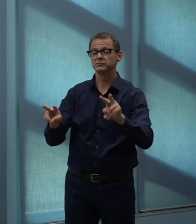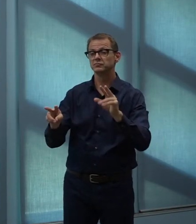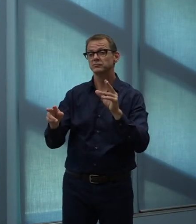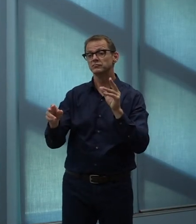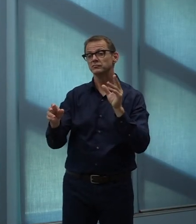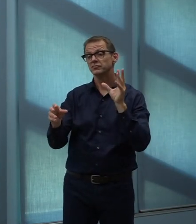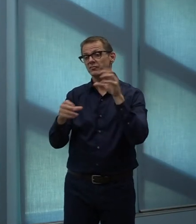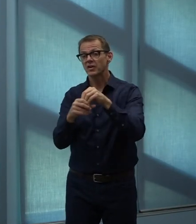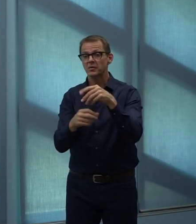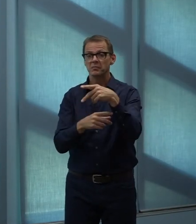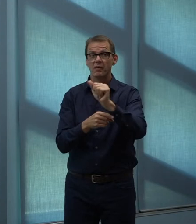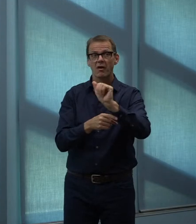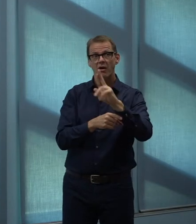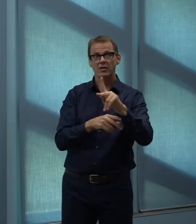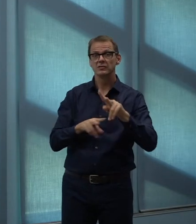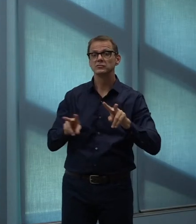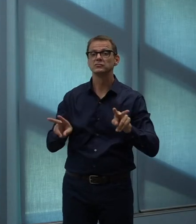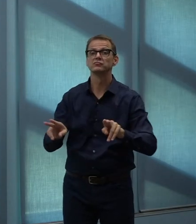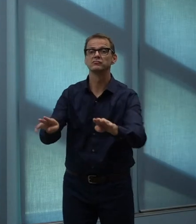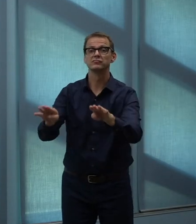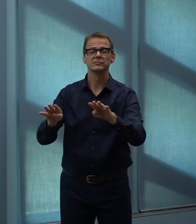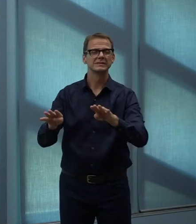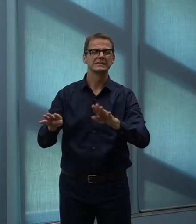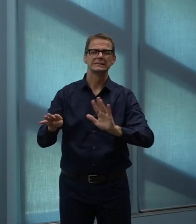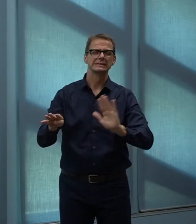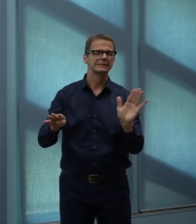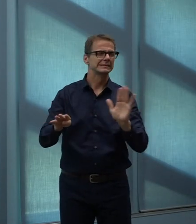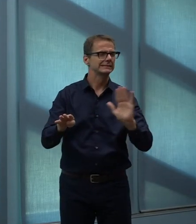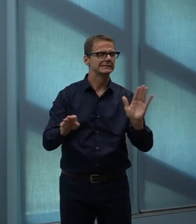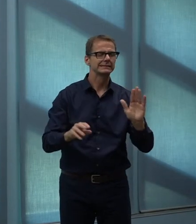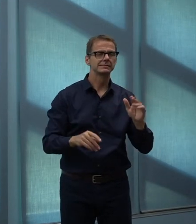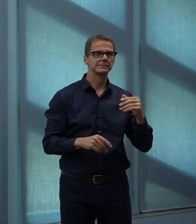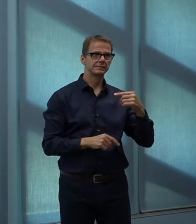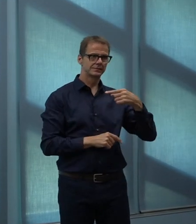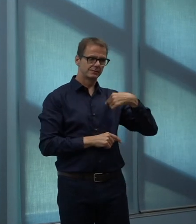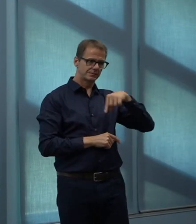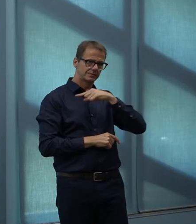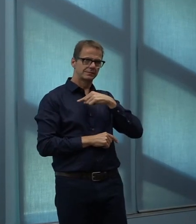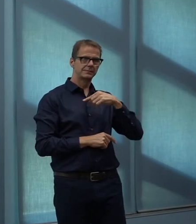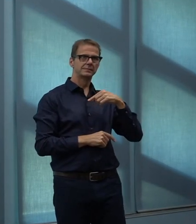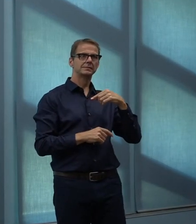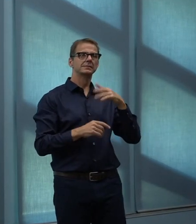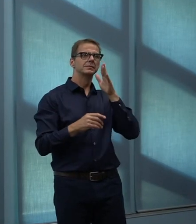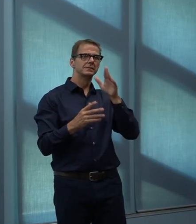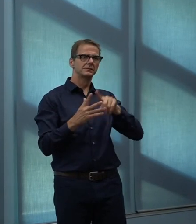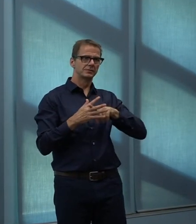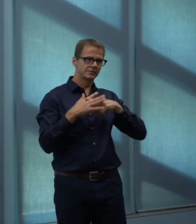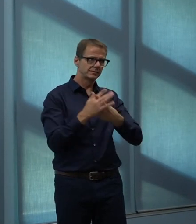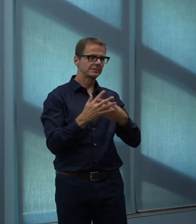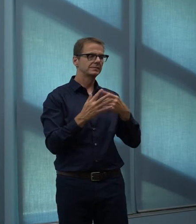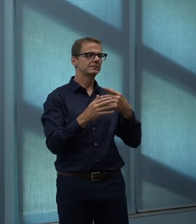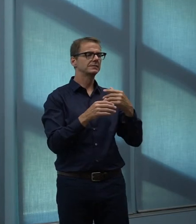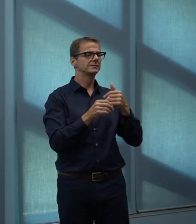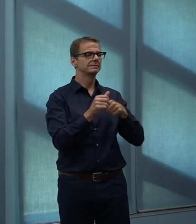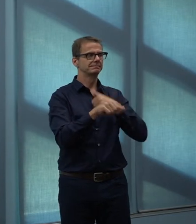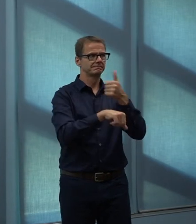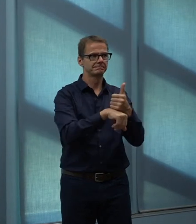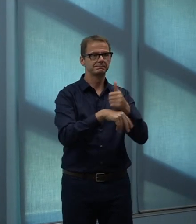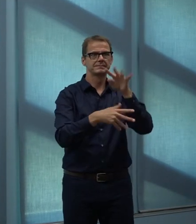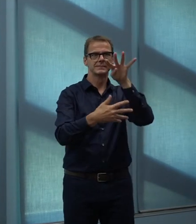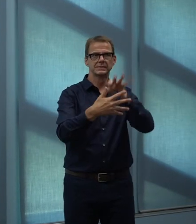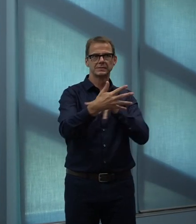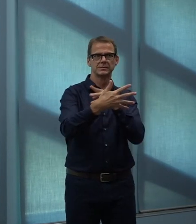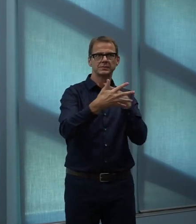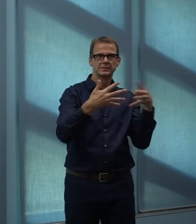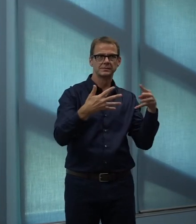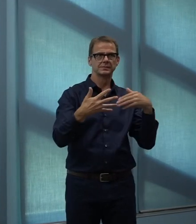concerns as we continue to deliver turf maintenance across all services with a reduced workforce. Thank you and I